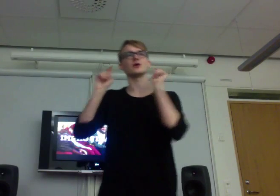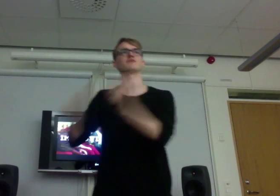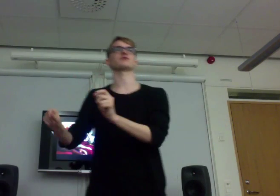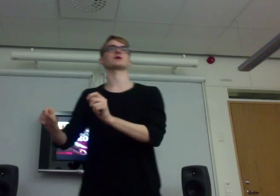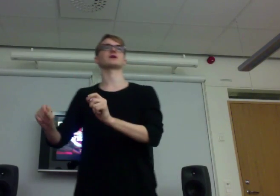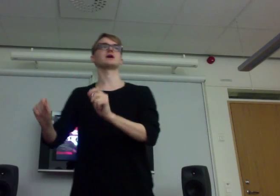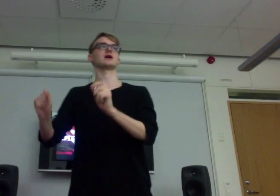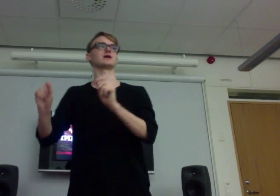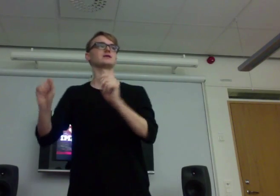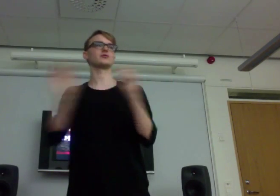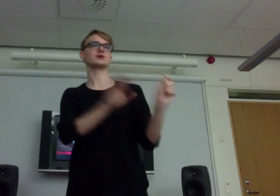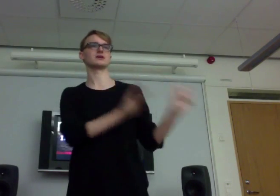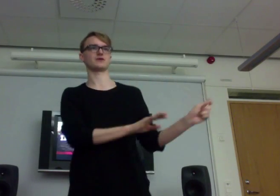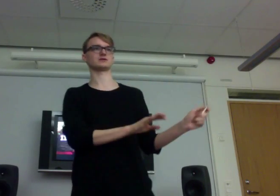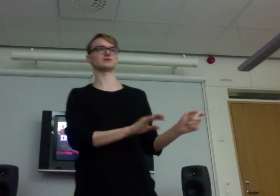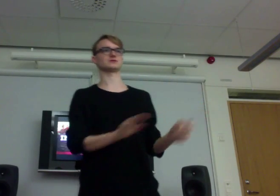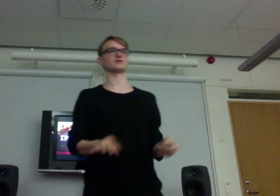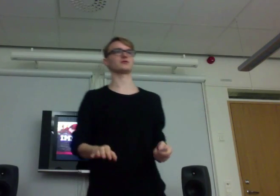everything. And they're really afraid to do something wrong.